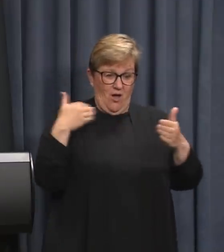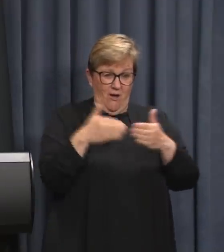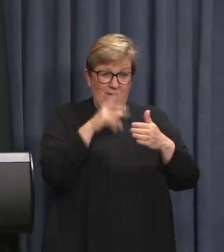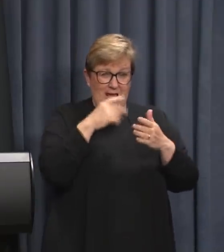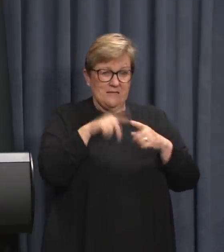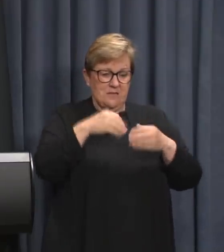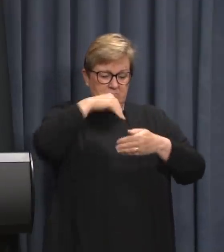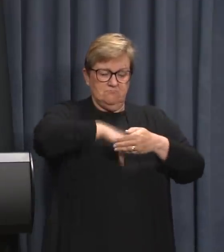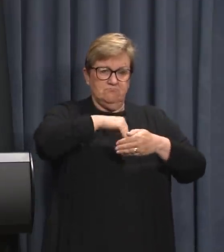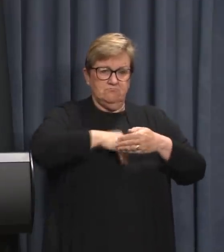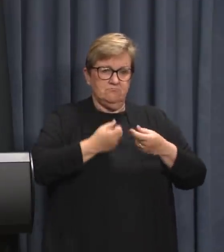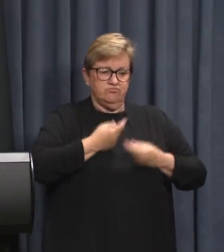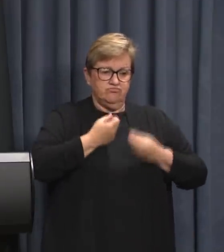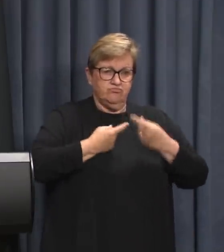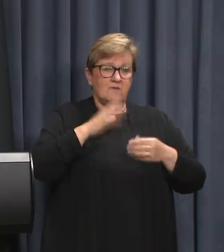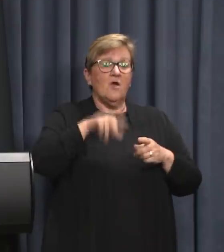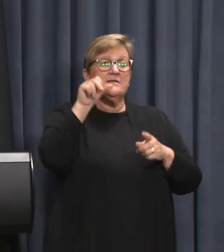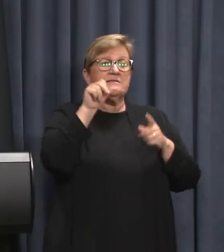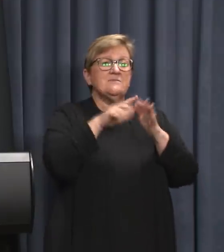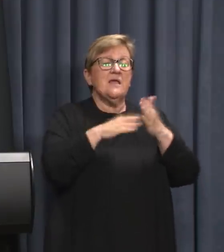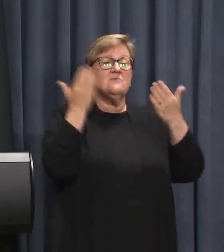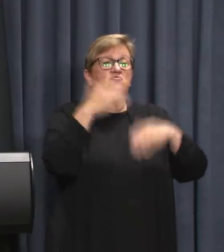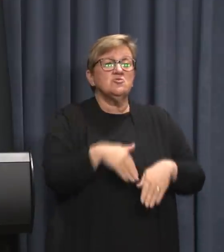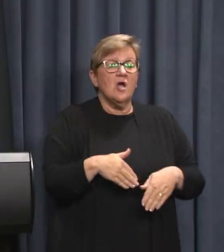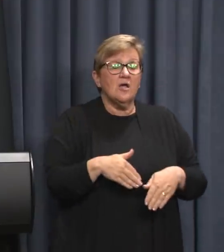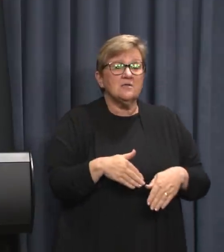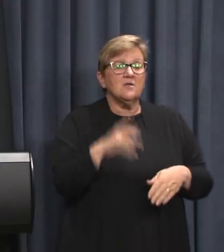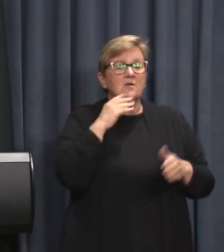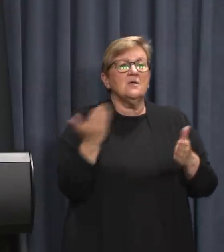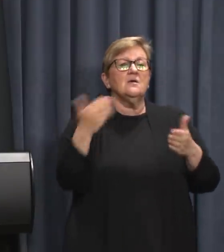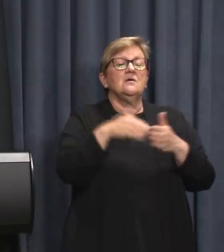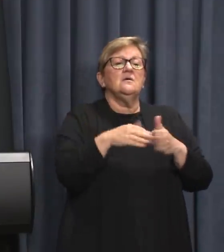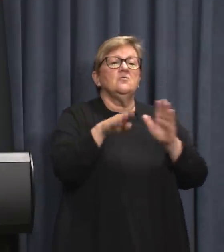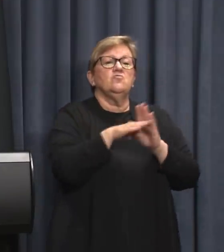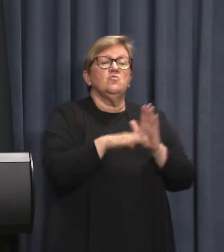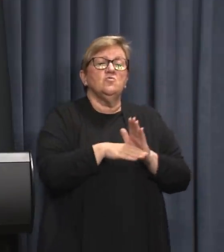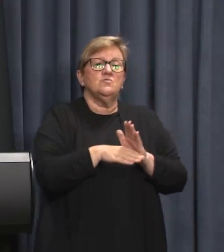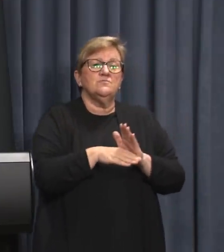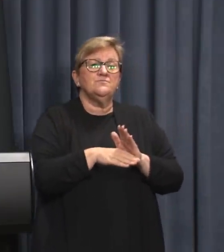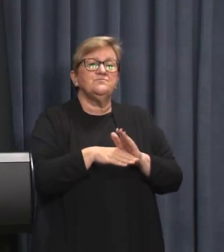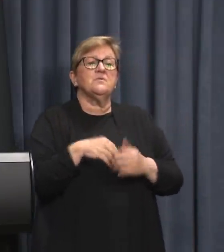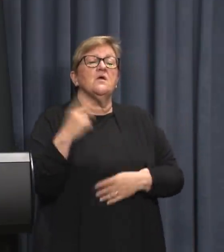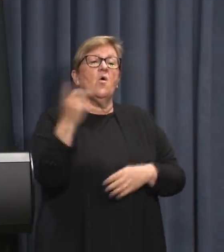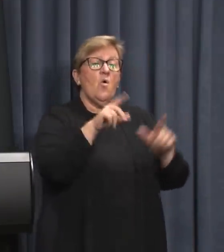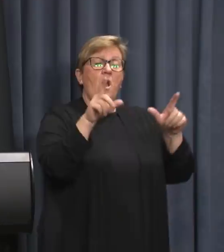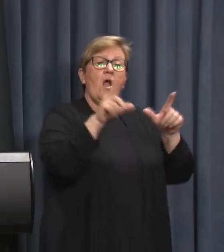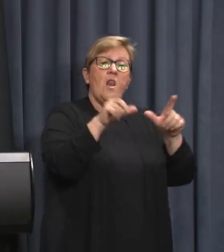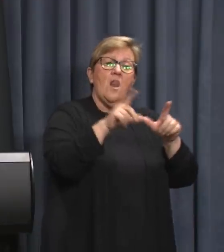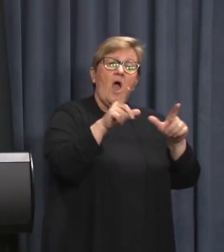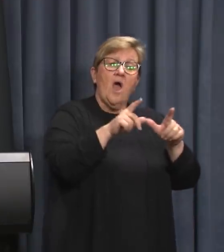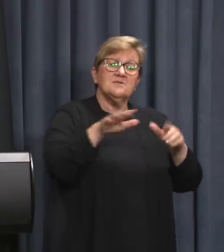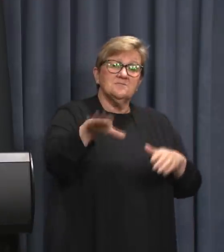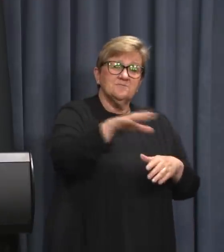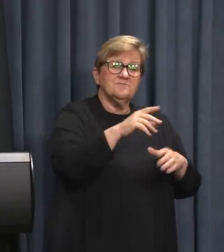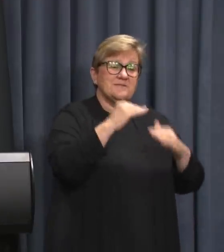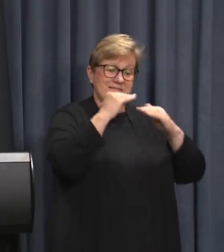date. Therefore from 6 p.m. tonight we will introduce an additional public health rule. For all licensed hospitality venues